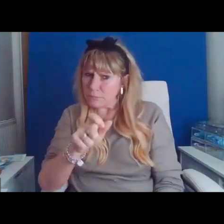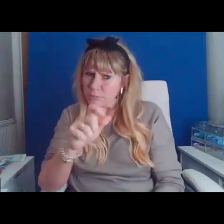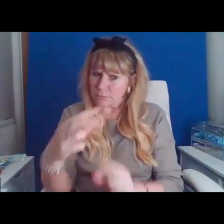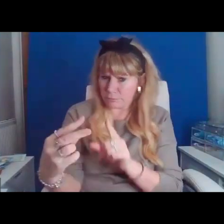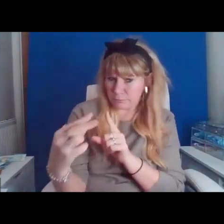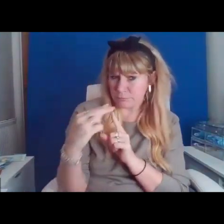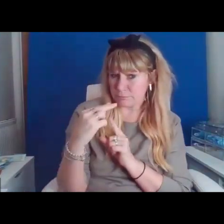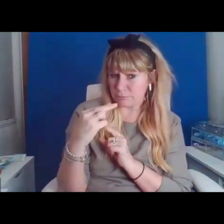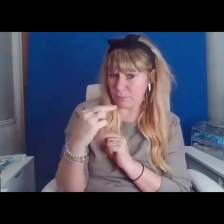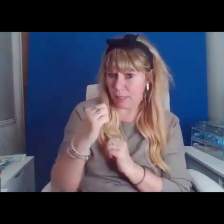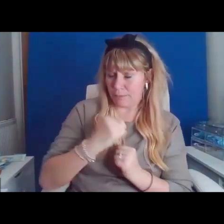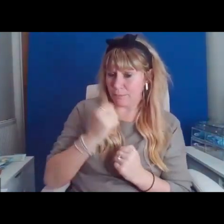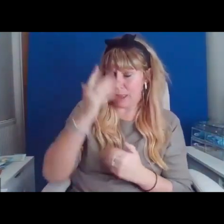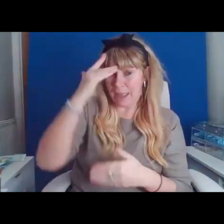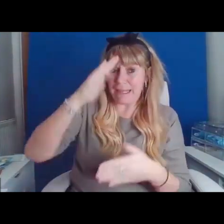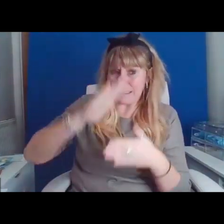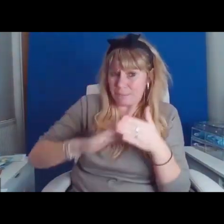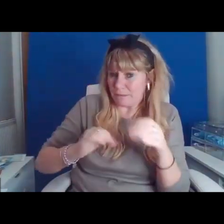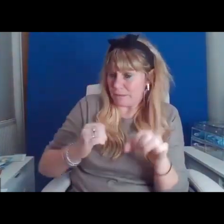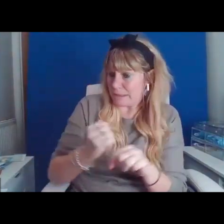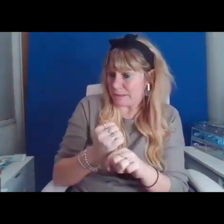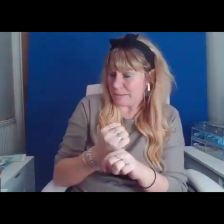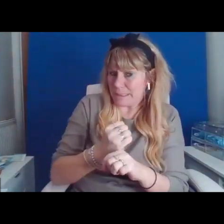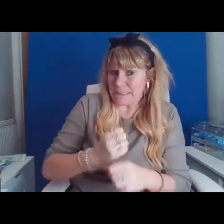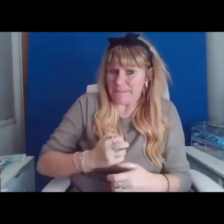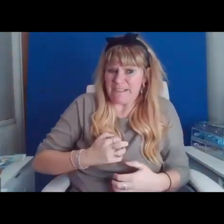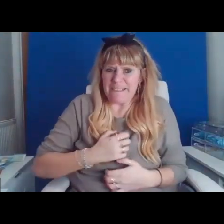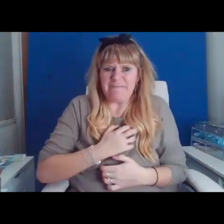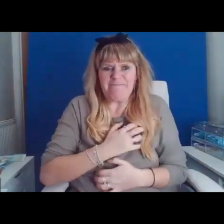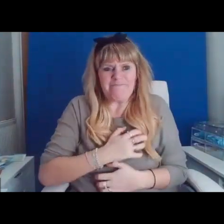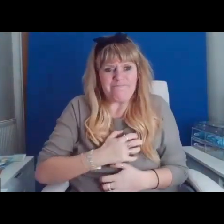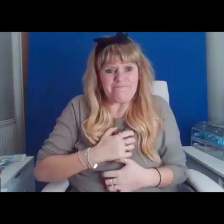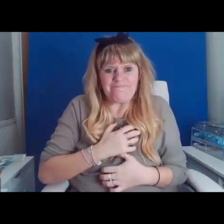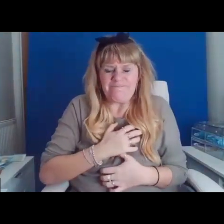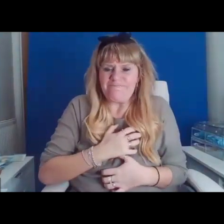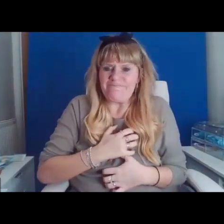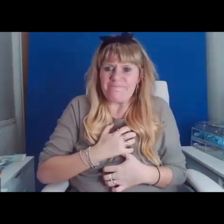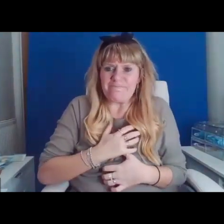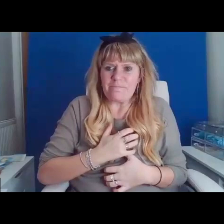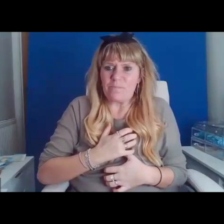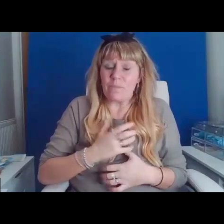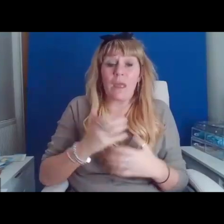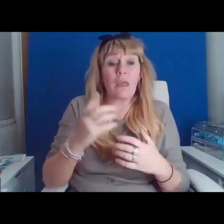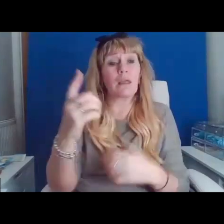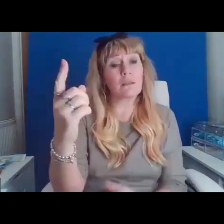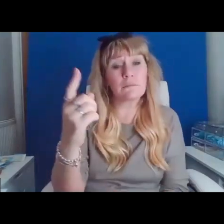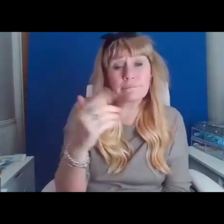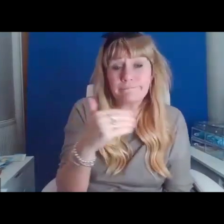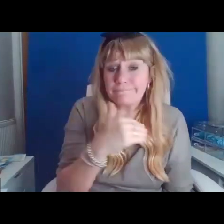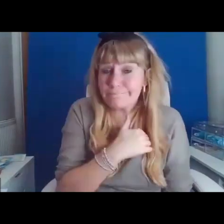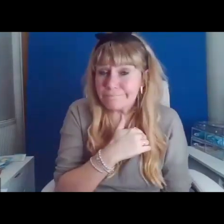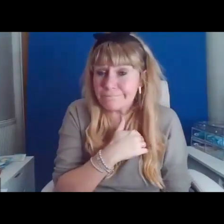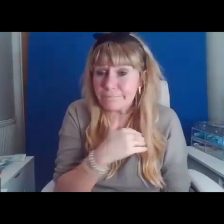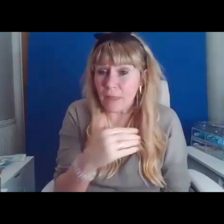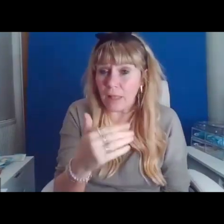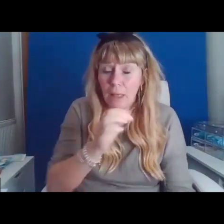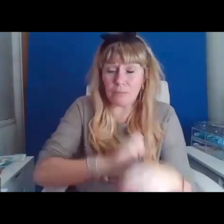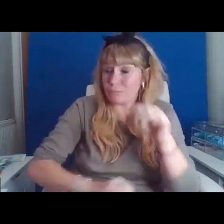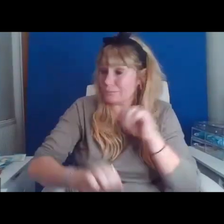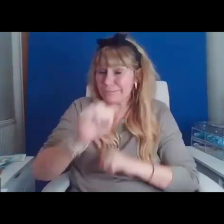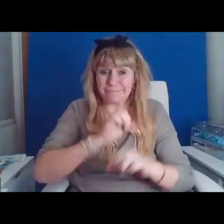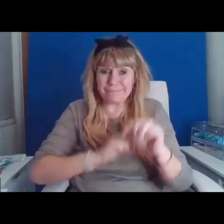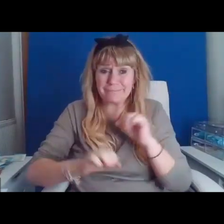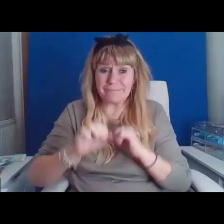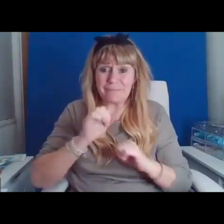makes my insides curdle raw. Come now hindsight protector, step each